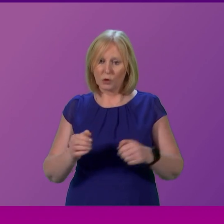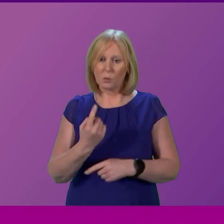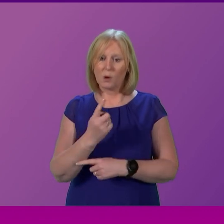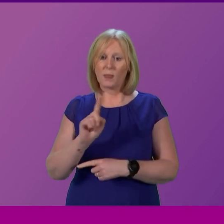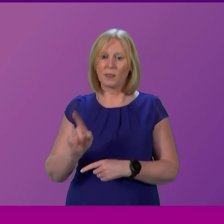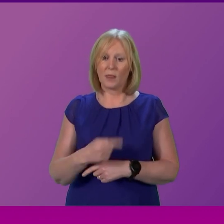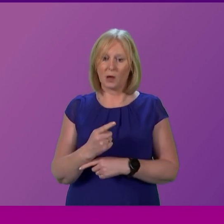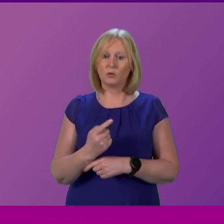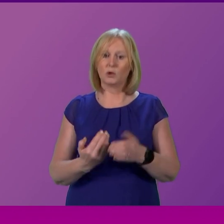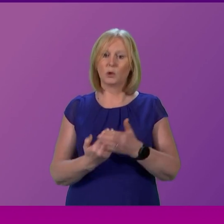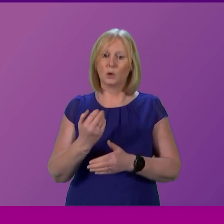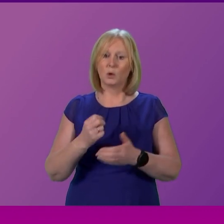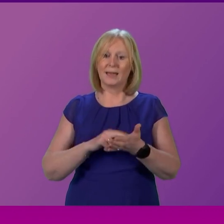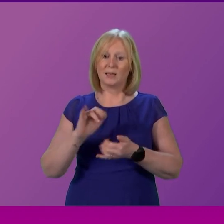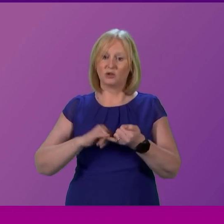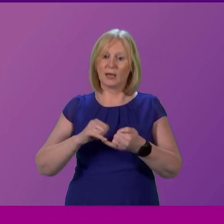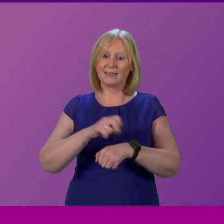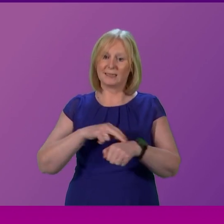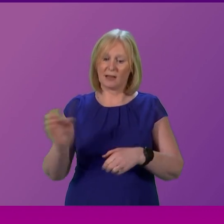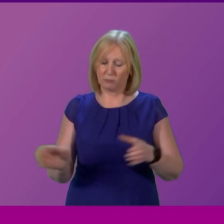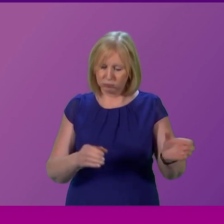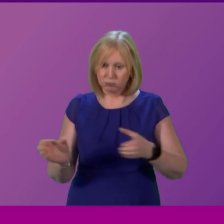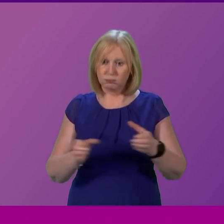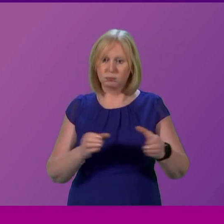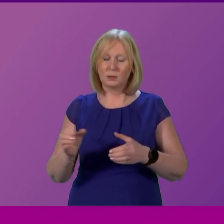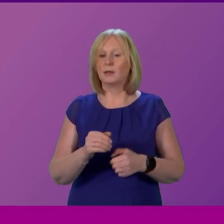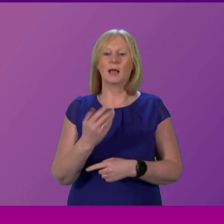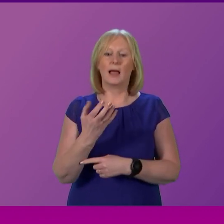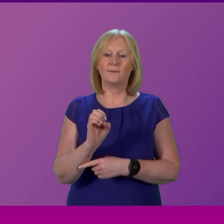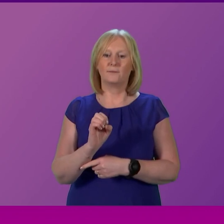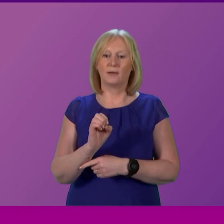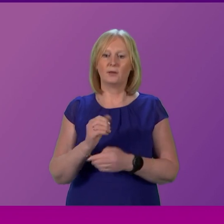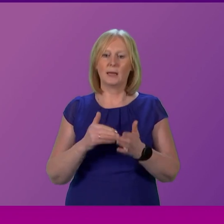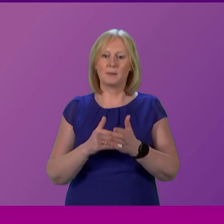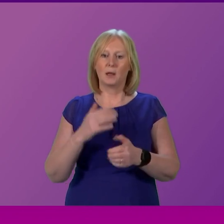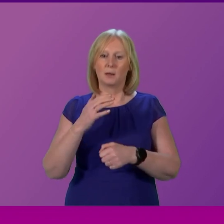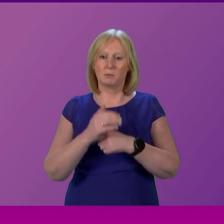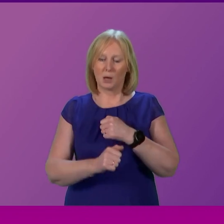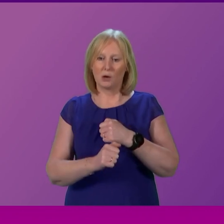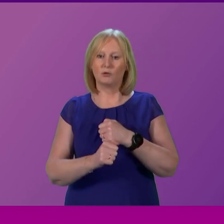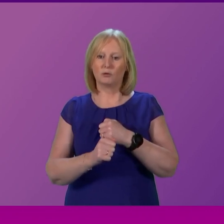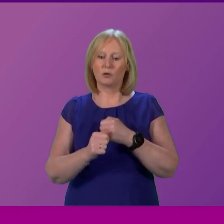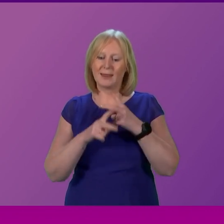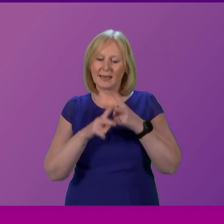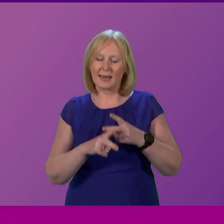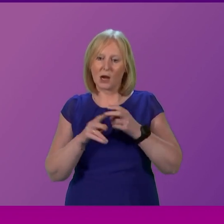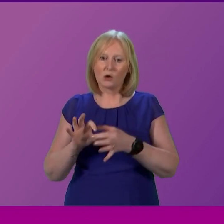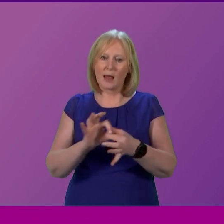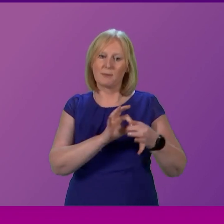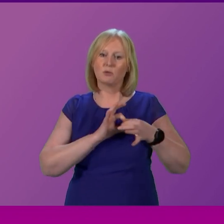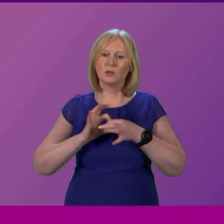NHS staff and roll out of the £50 million urgent and unscheduled care collaborative to help drive down